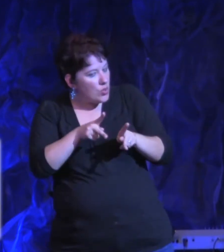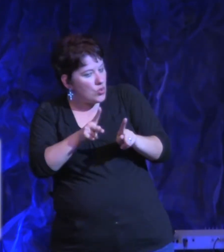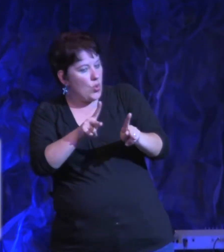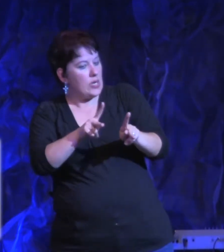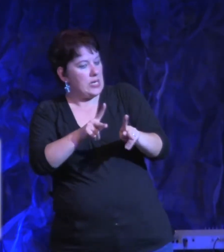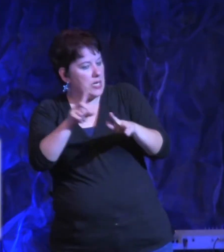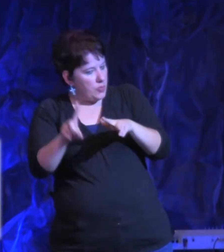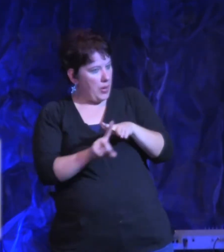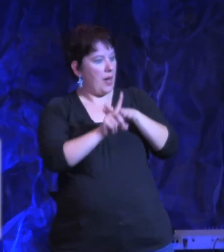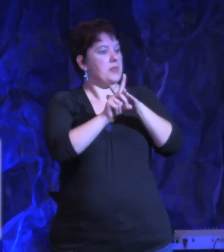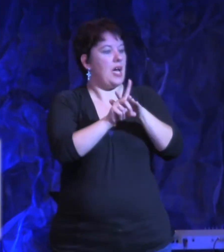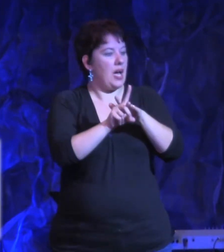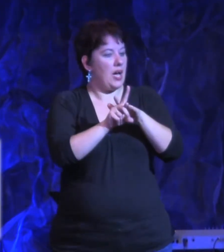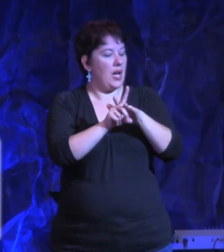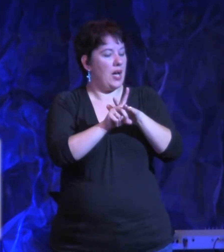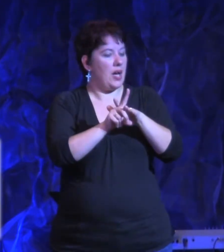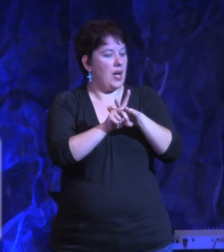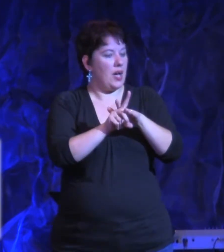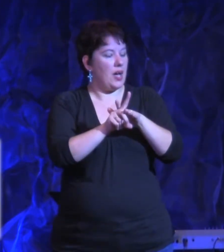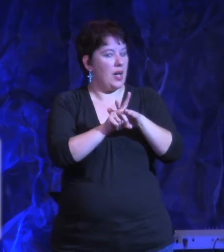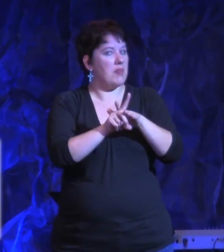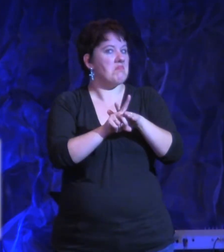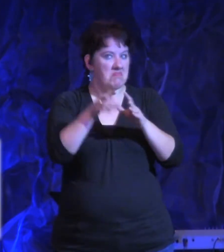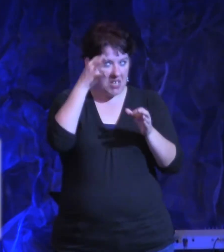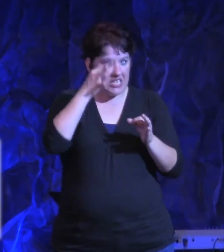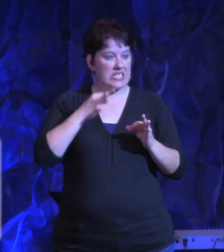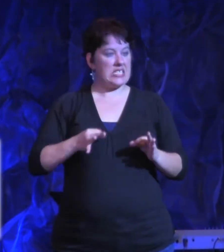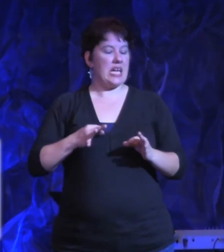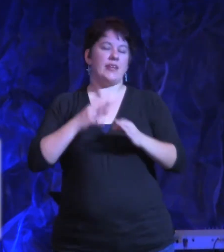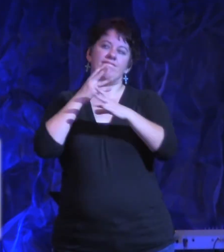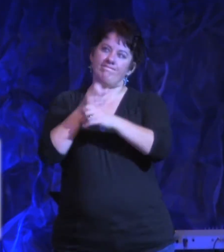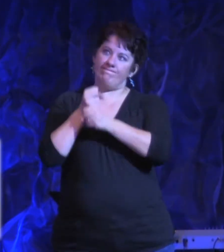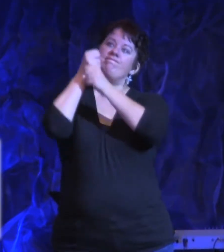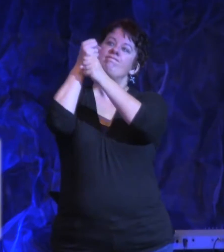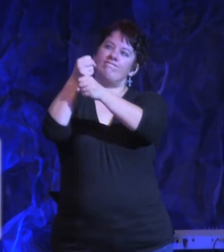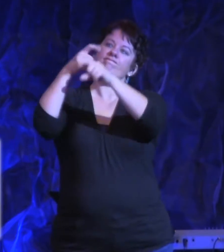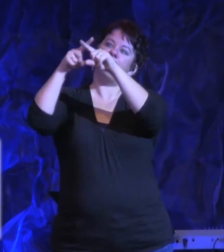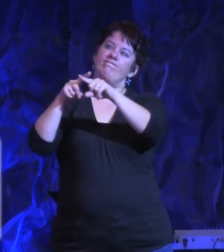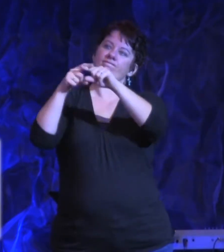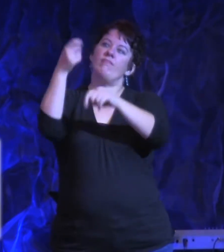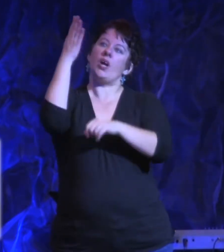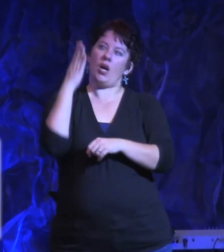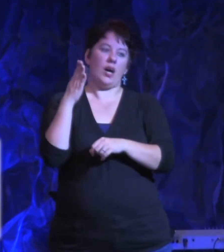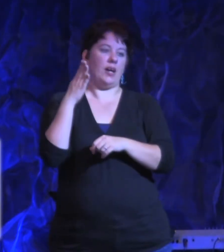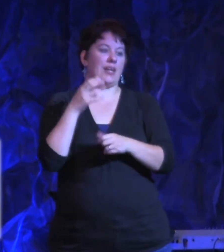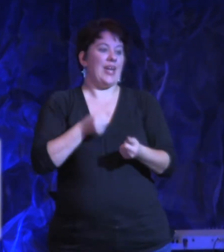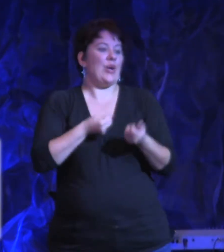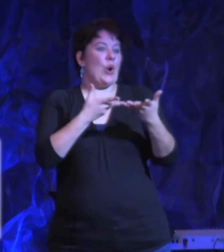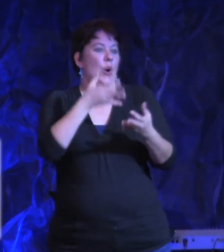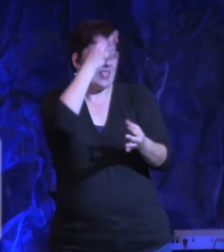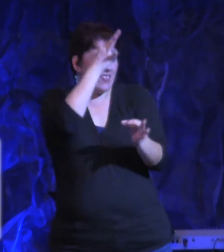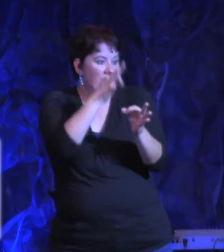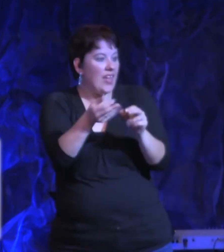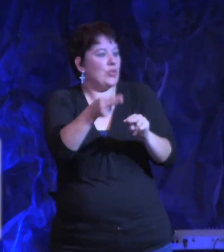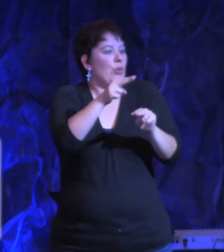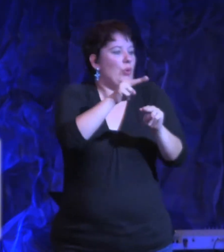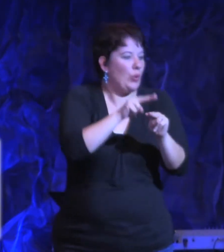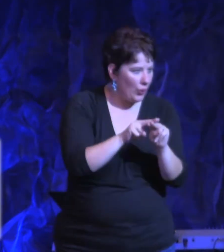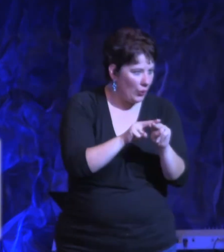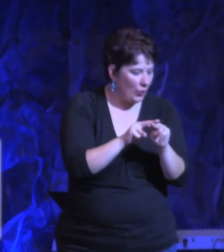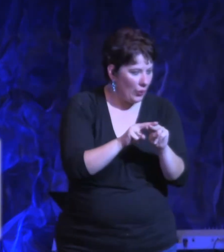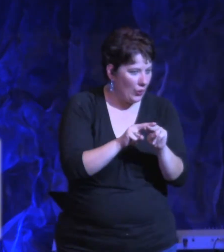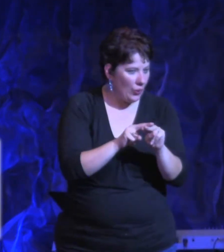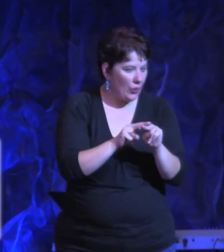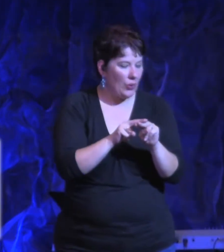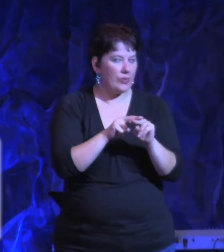on God, he trusts God, it strengthened his faith. Amen? And then finally, he said, and let God work for you when the hour of